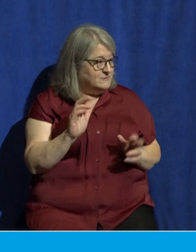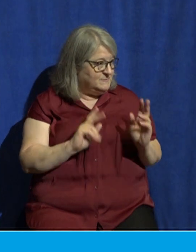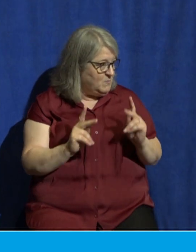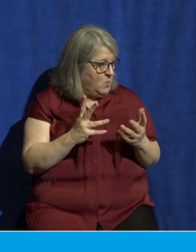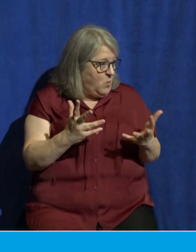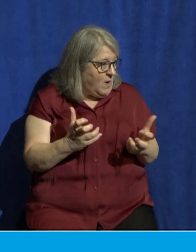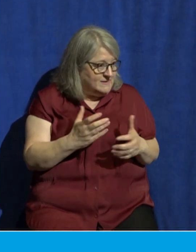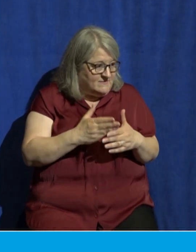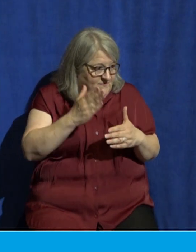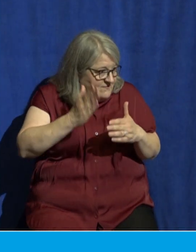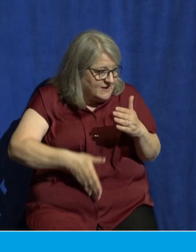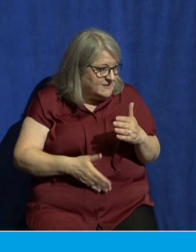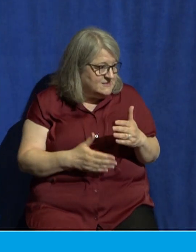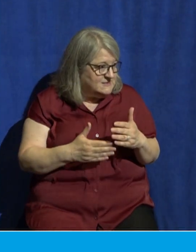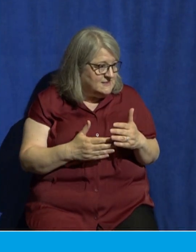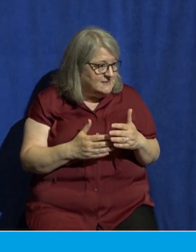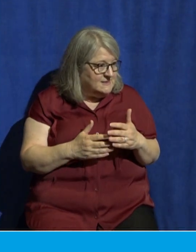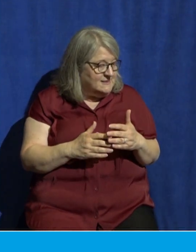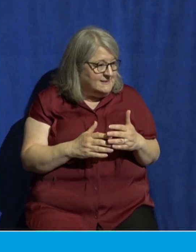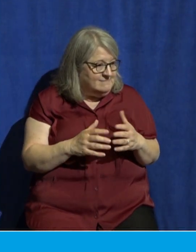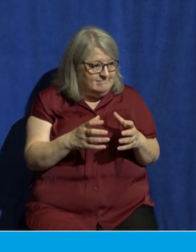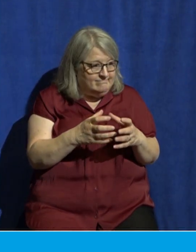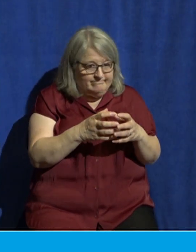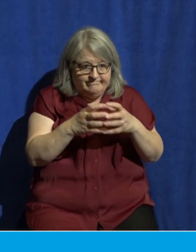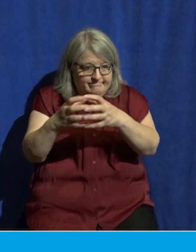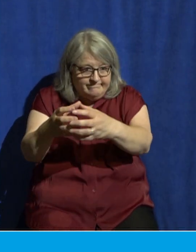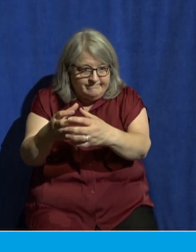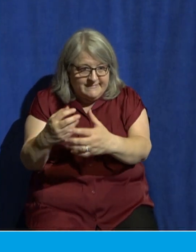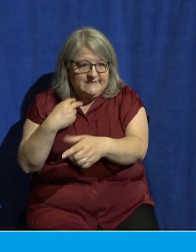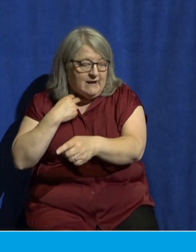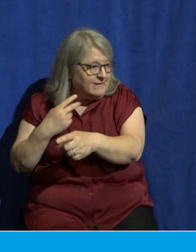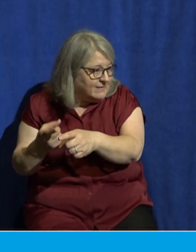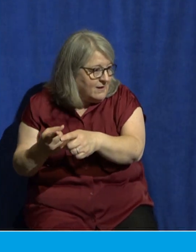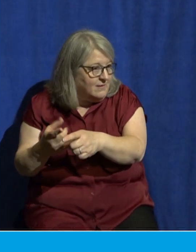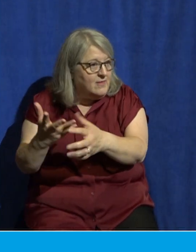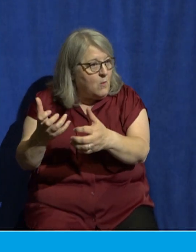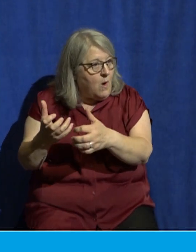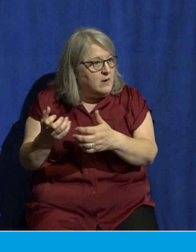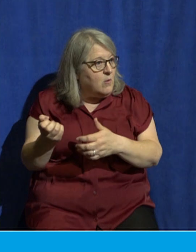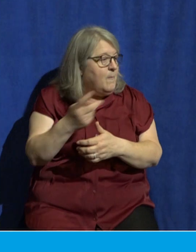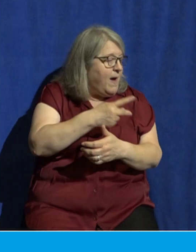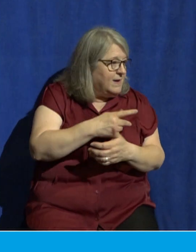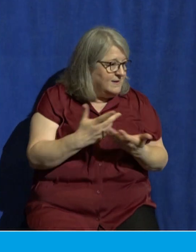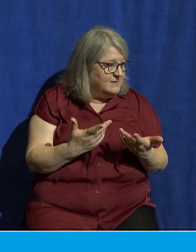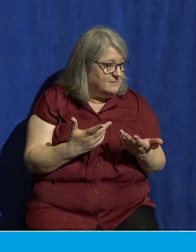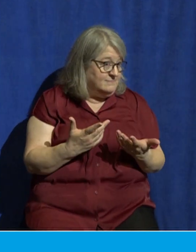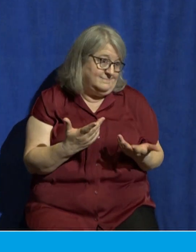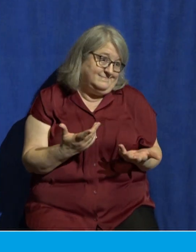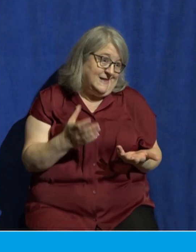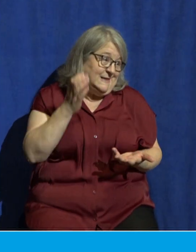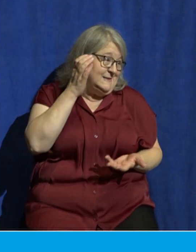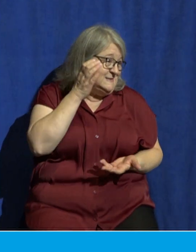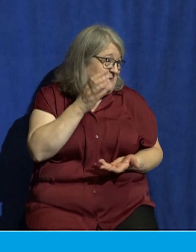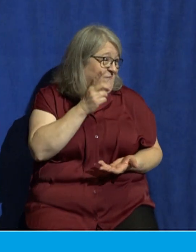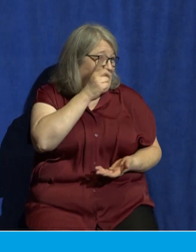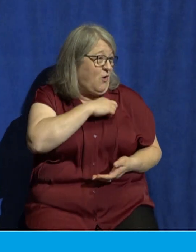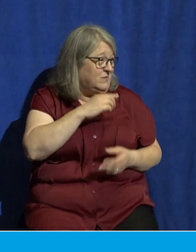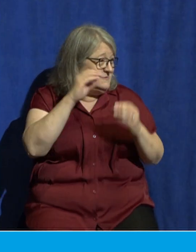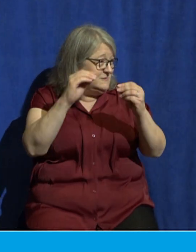Jerusalem and so they become susceptible to false teaching listen false teachers who prophesy exactly what they